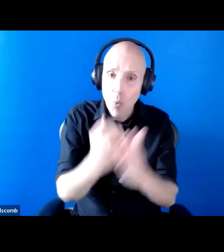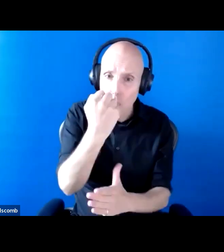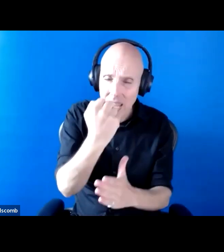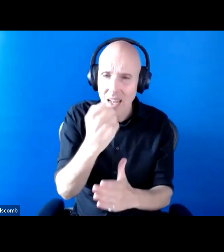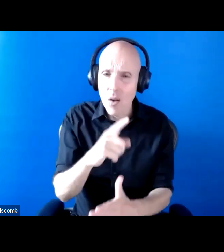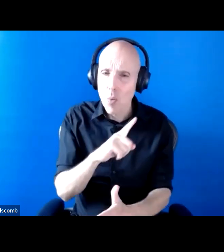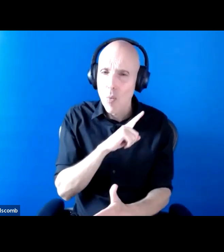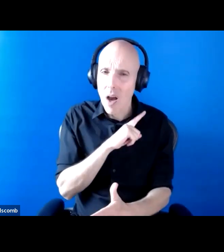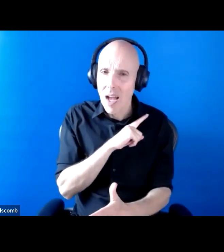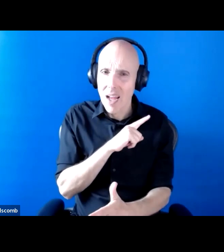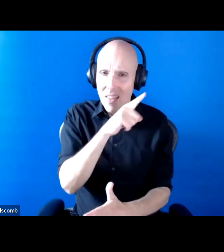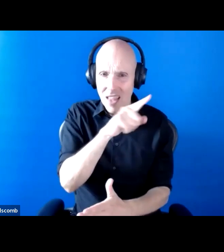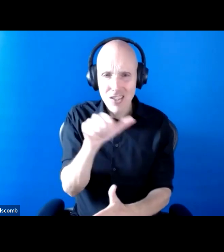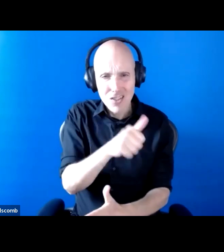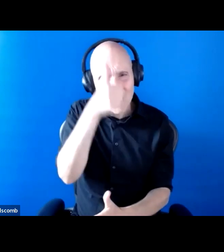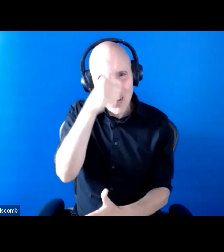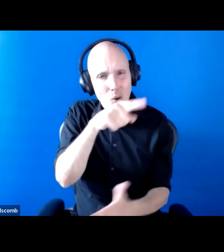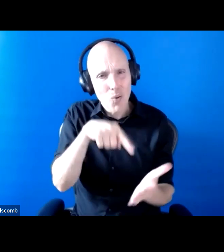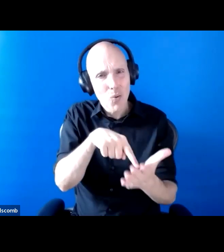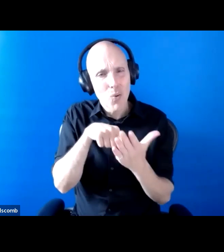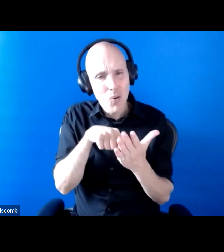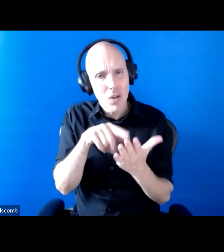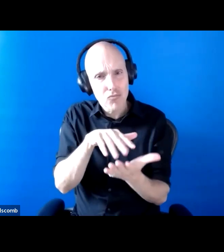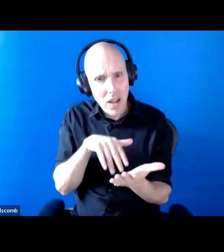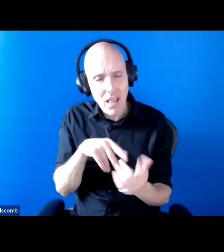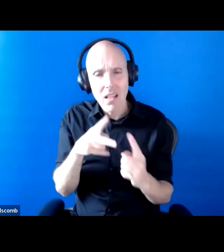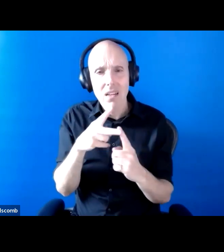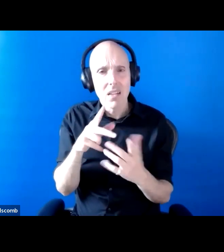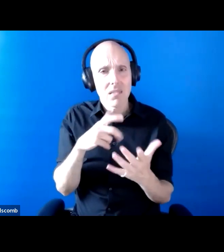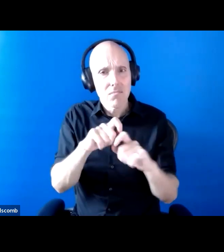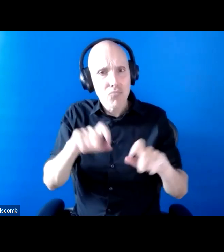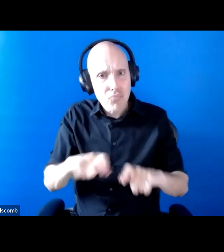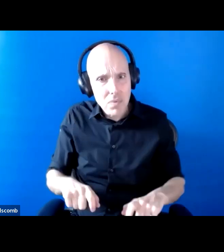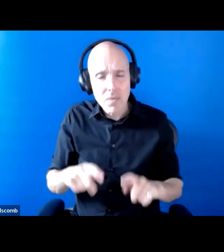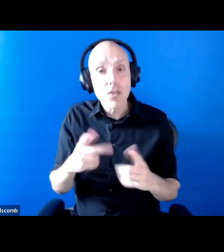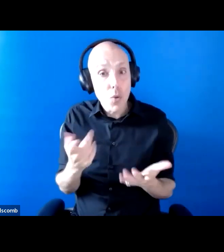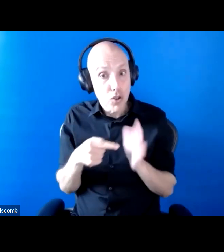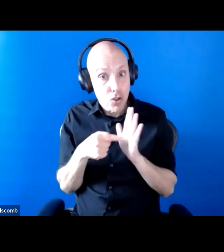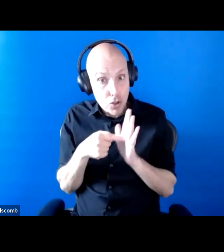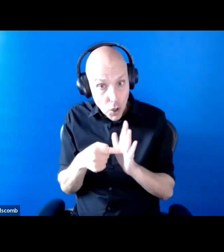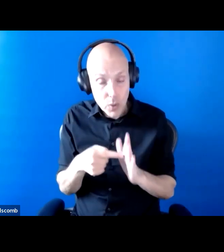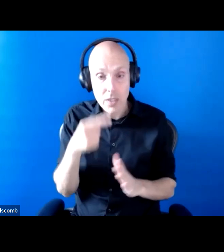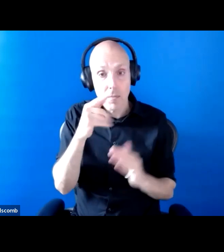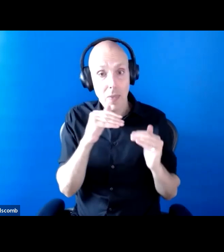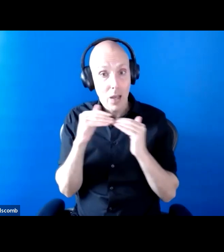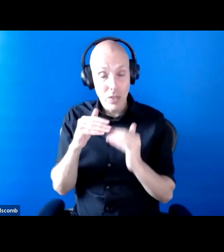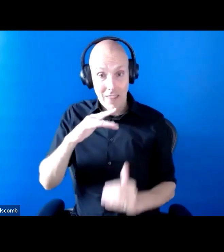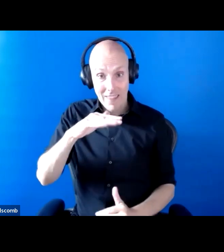So, equality is not embedded in our society. If we needed evidence of that, we've had it in